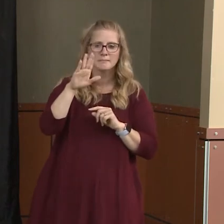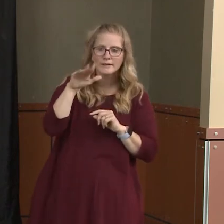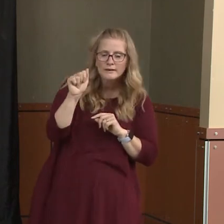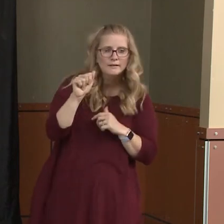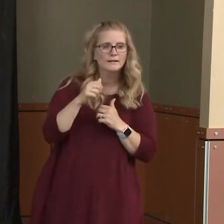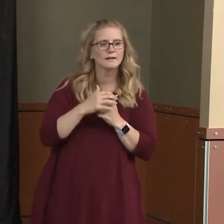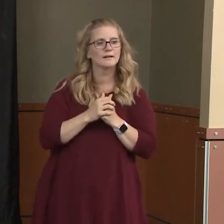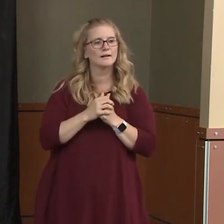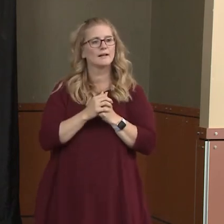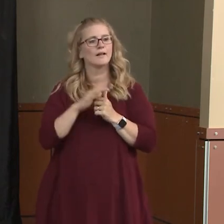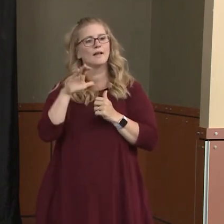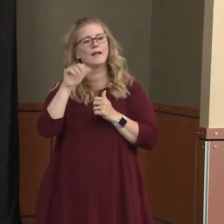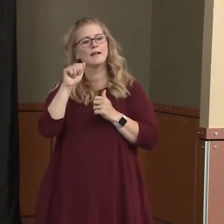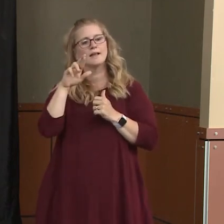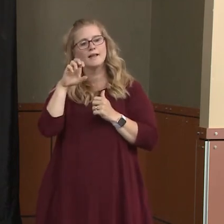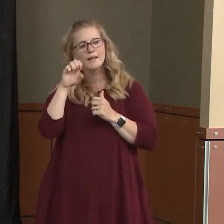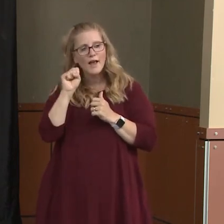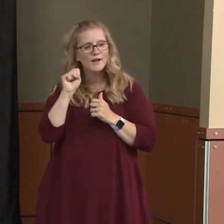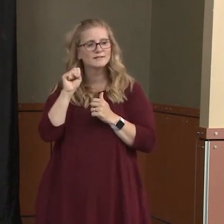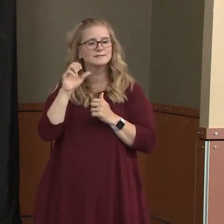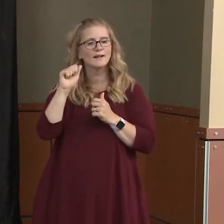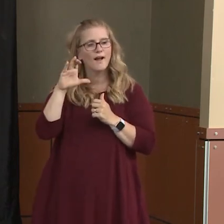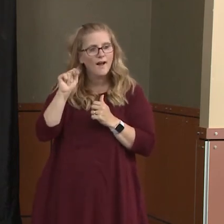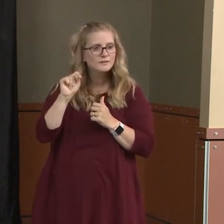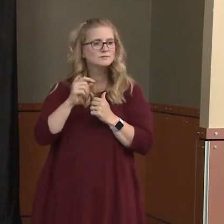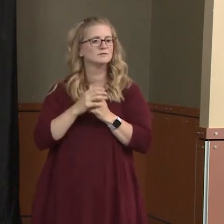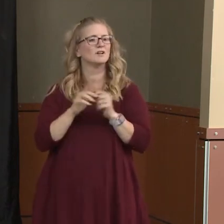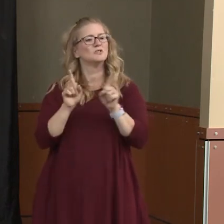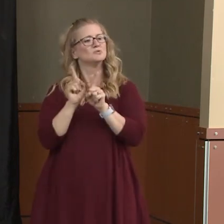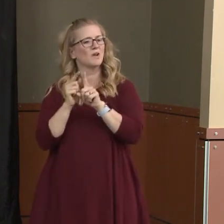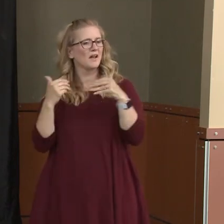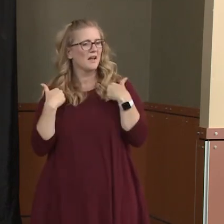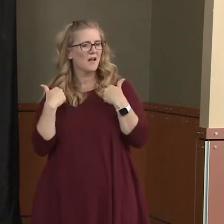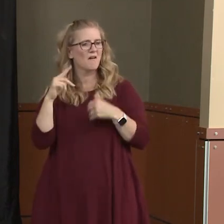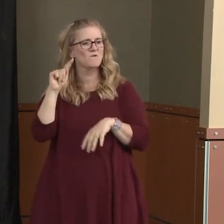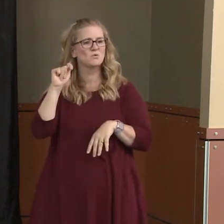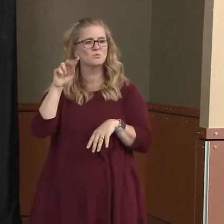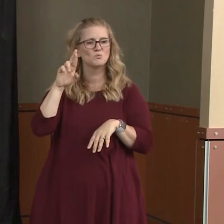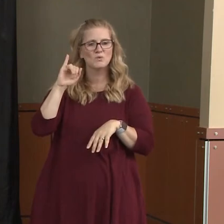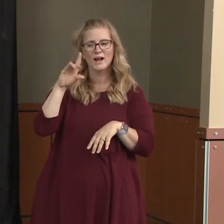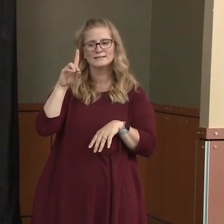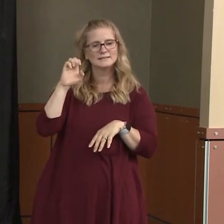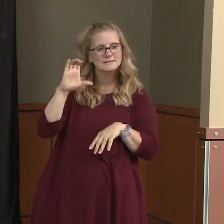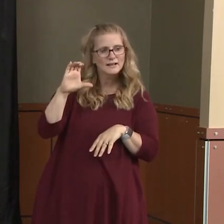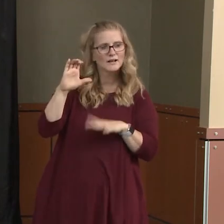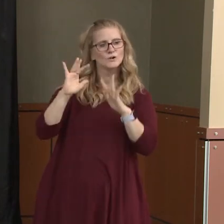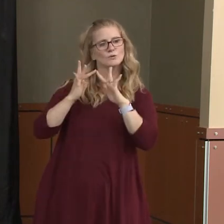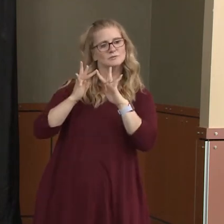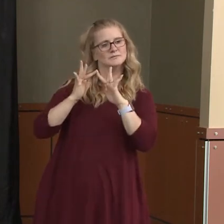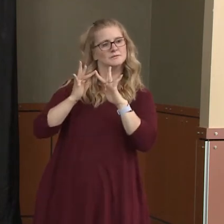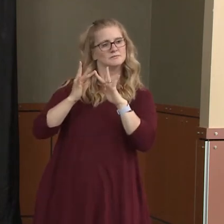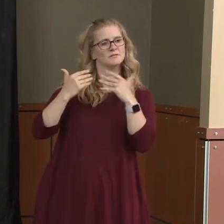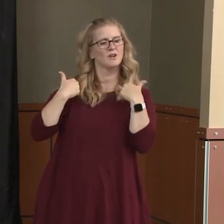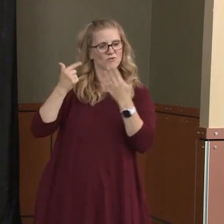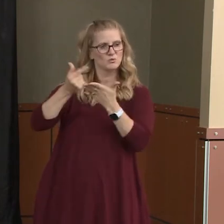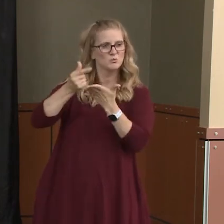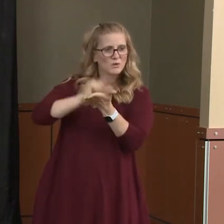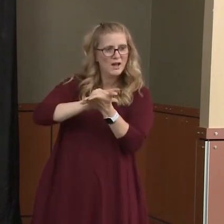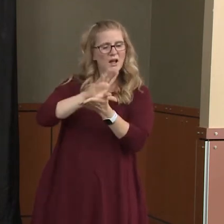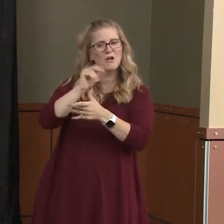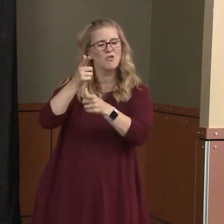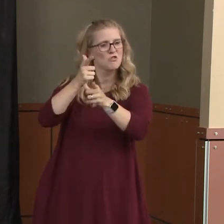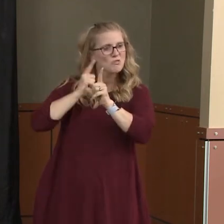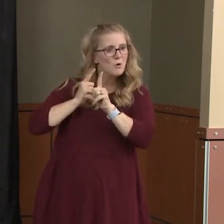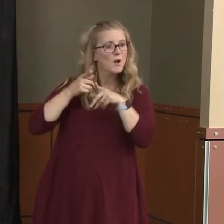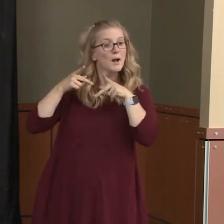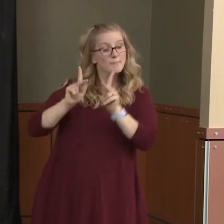consolidated information can be found on Tridex website. They have a business COVID resource page, so grants and loan opportunities. Daily, the Tri-City Regional Chamber